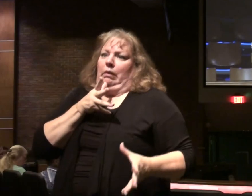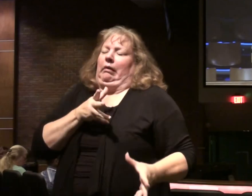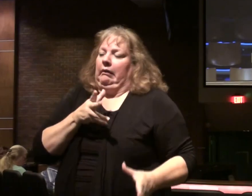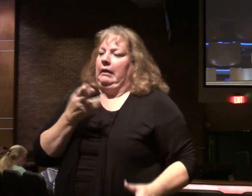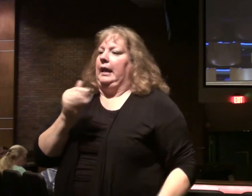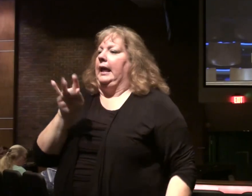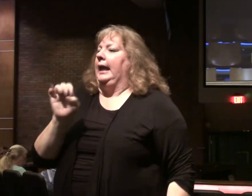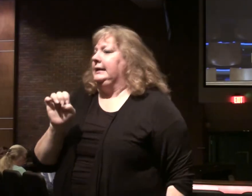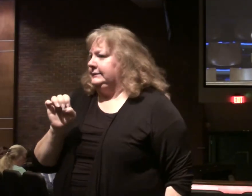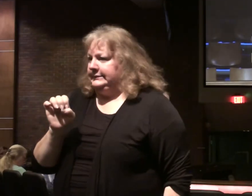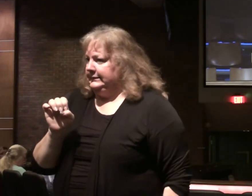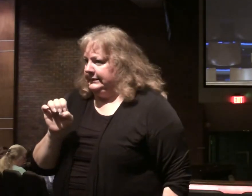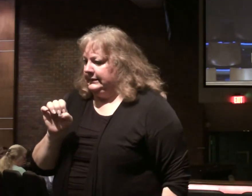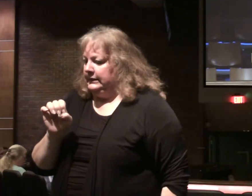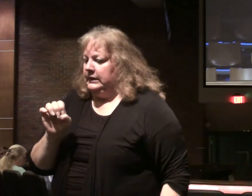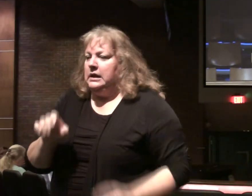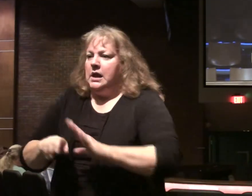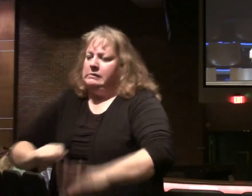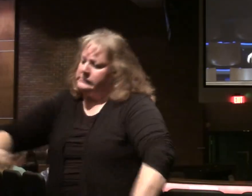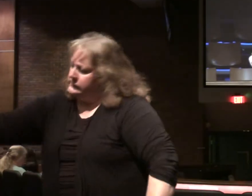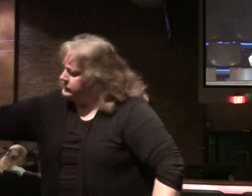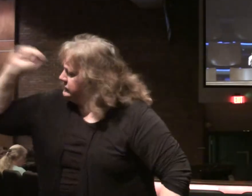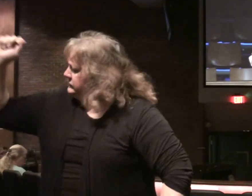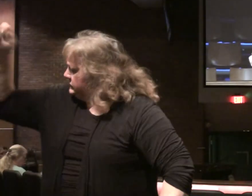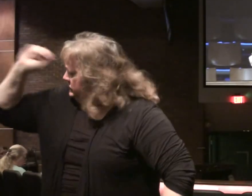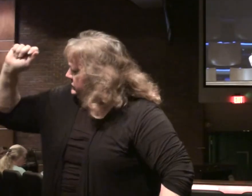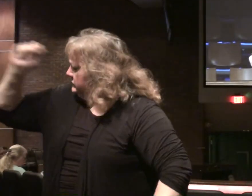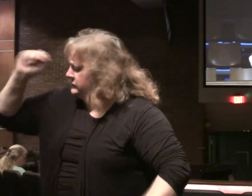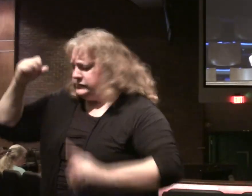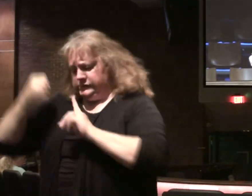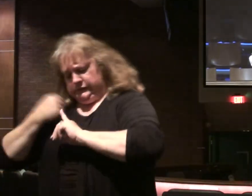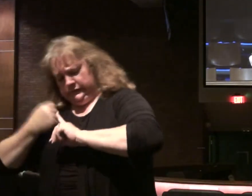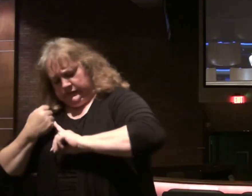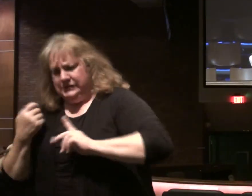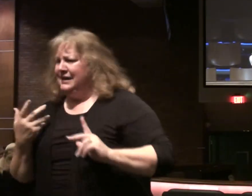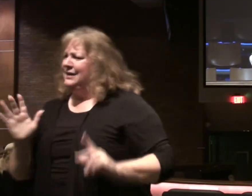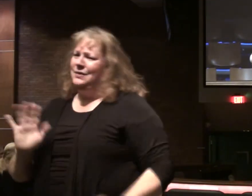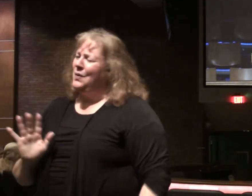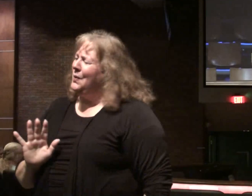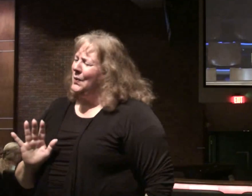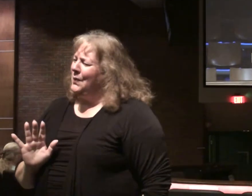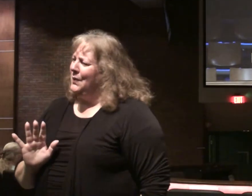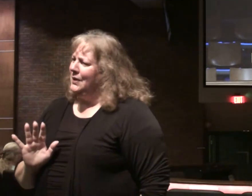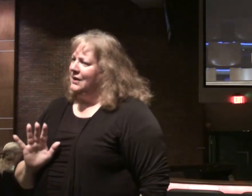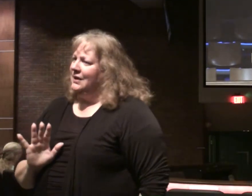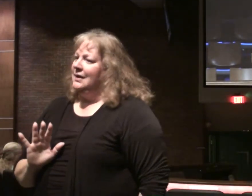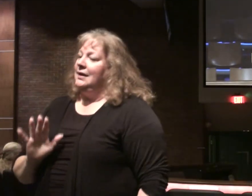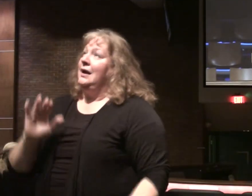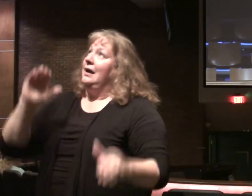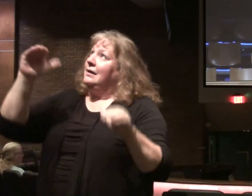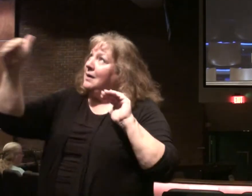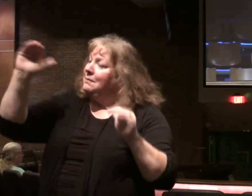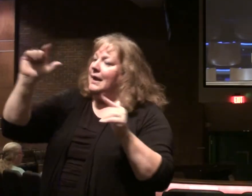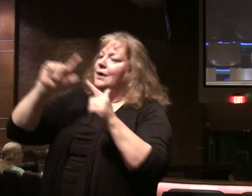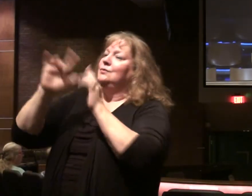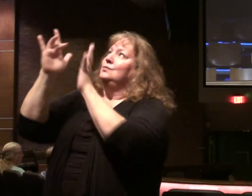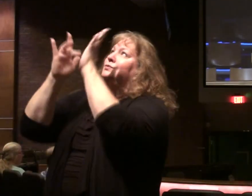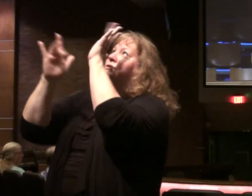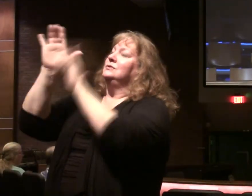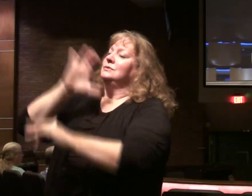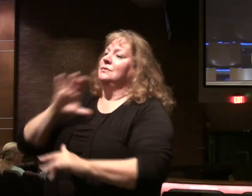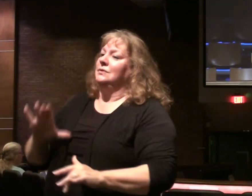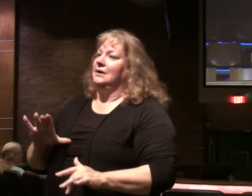a lance. Or a whip. So I can whip myself. And beat myself up. He's talking about. In relationship to Jesus Christ.